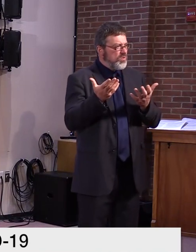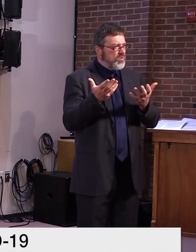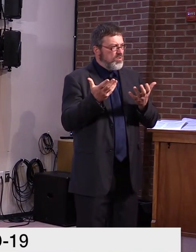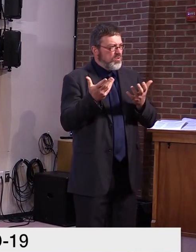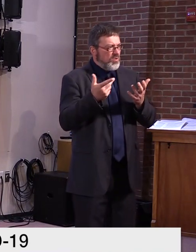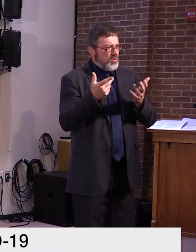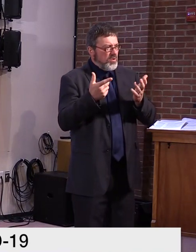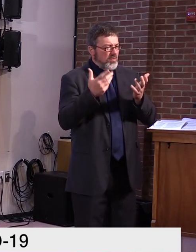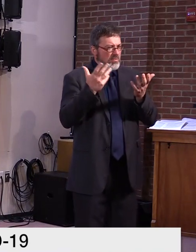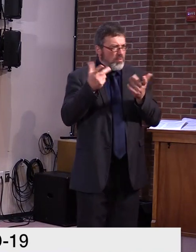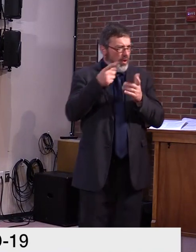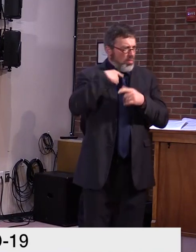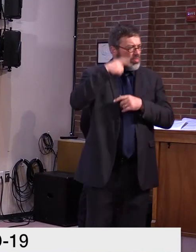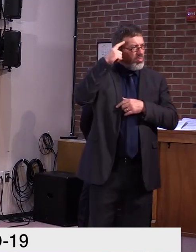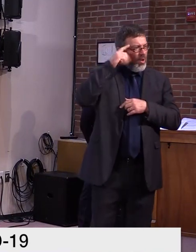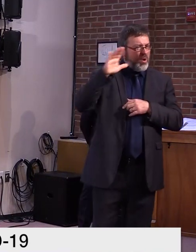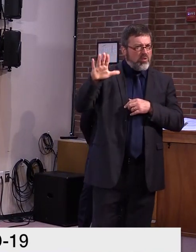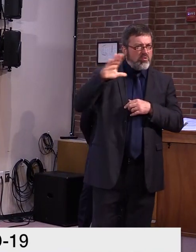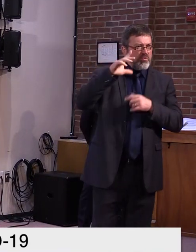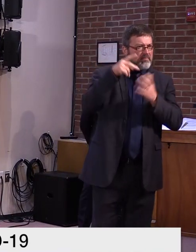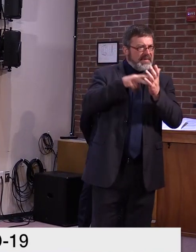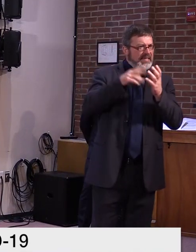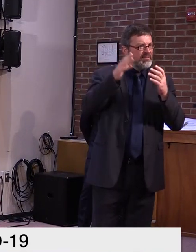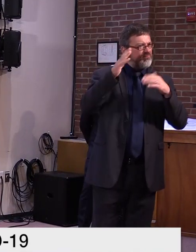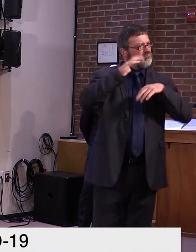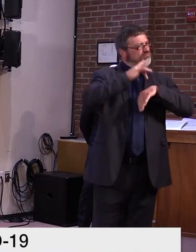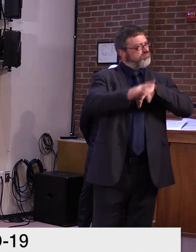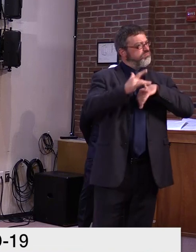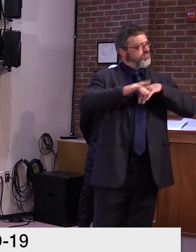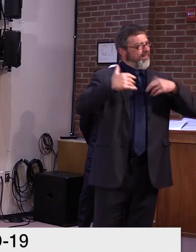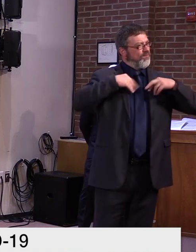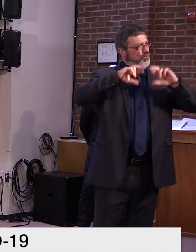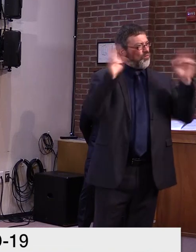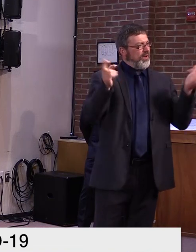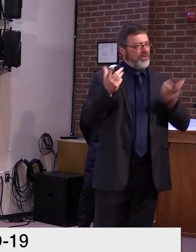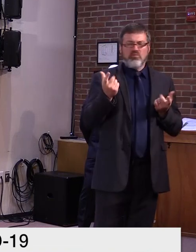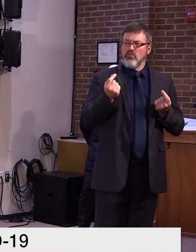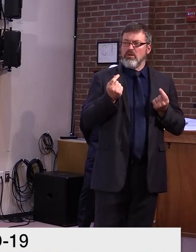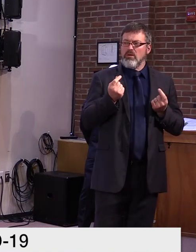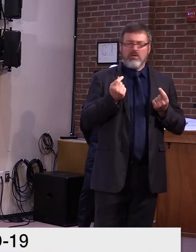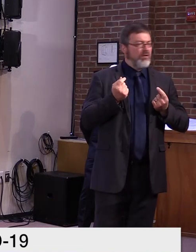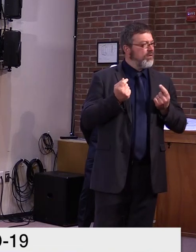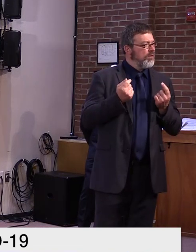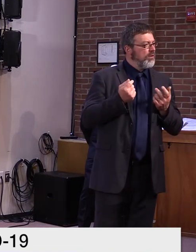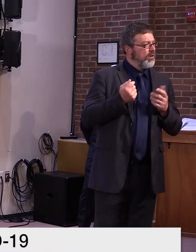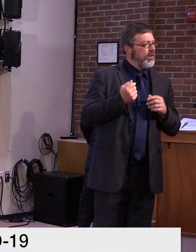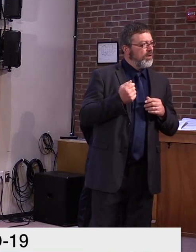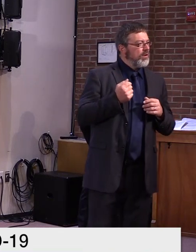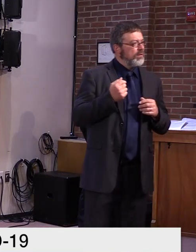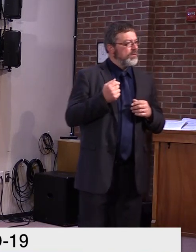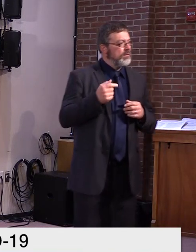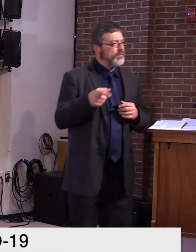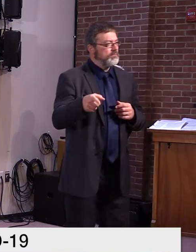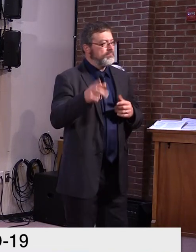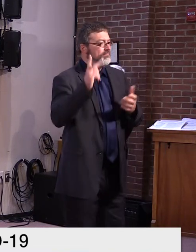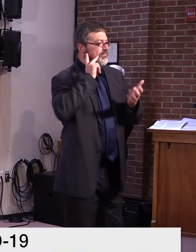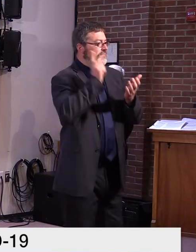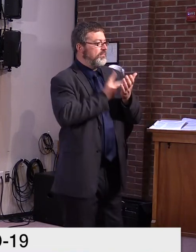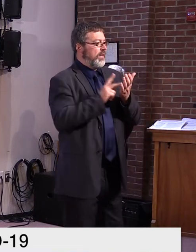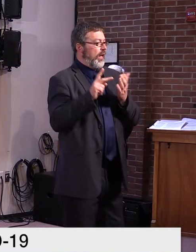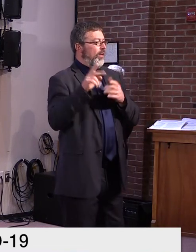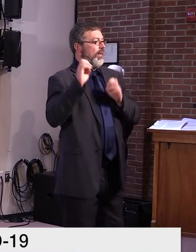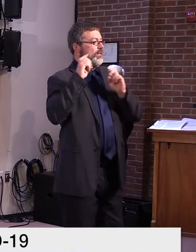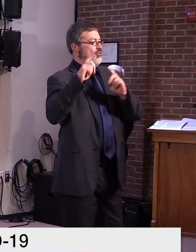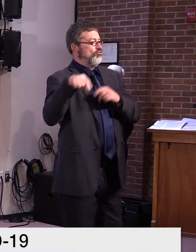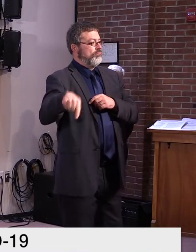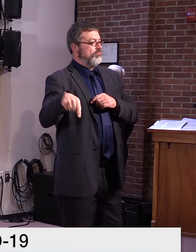Hi. thanks for the question. Um, I believe, uh, pertains to access to the Vermont Virtual Learning Cooperative. Uh, and yes,